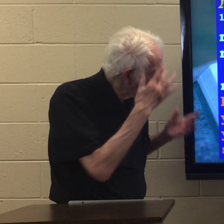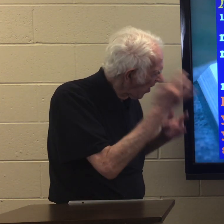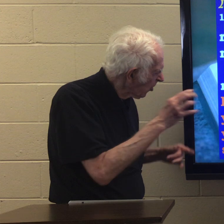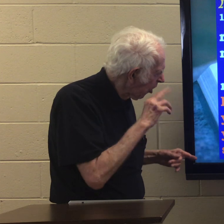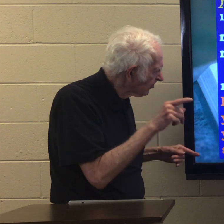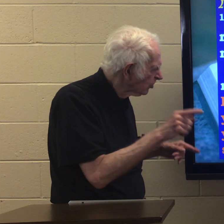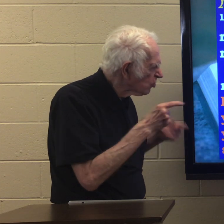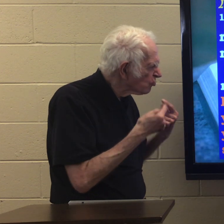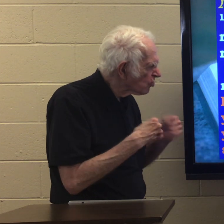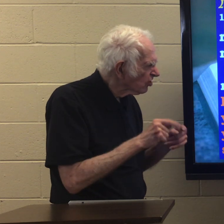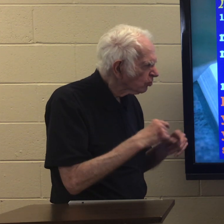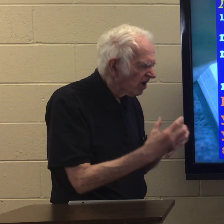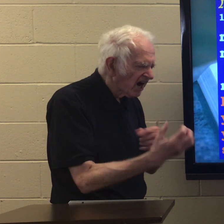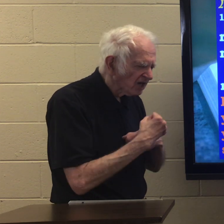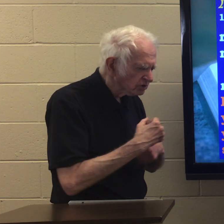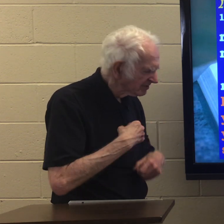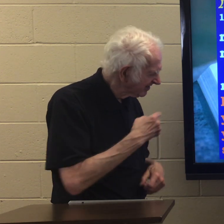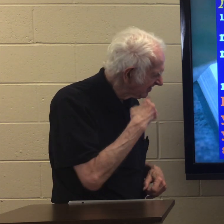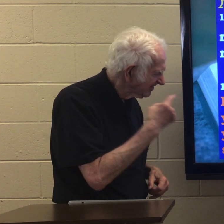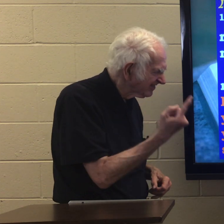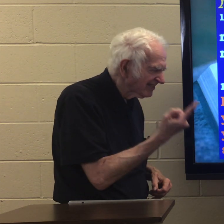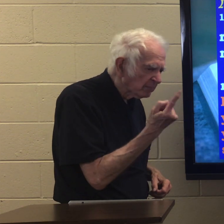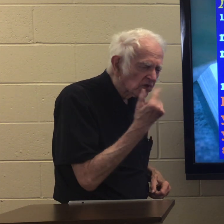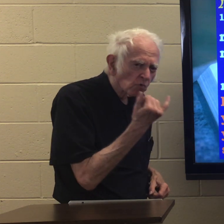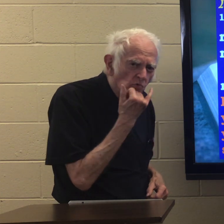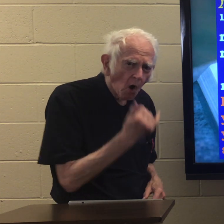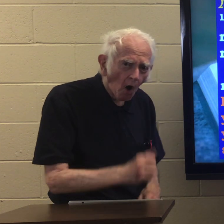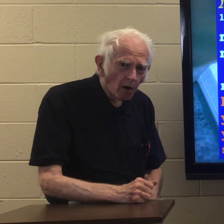Why are you trying to catch me saying something wrong?